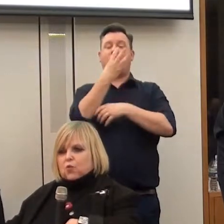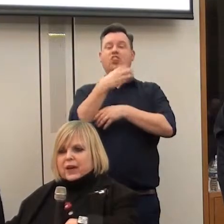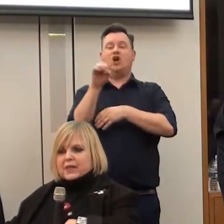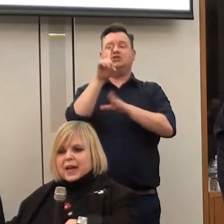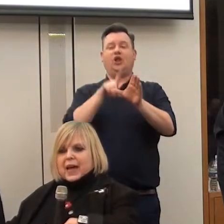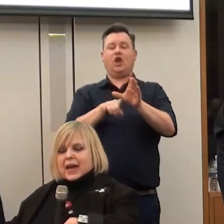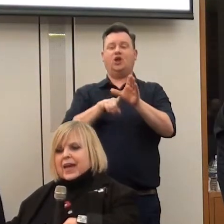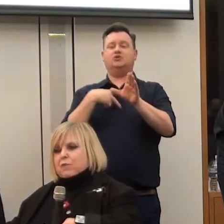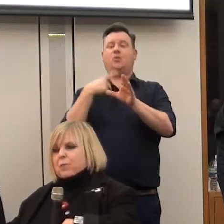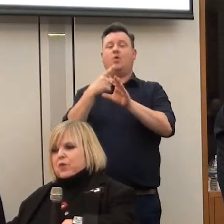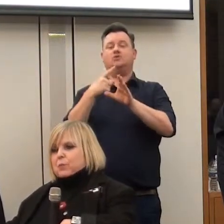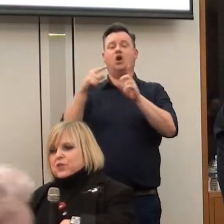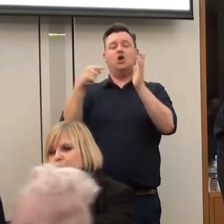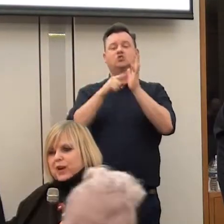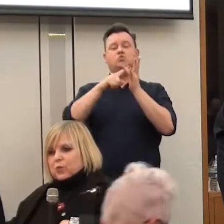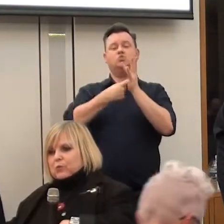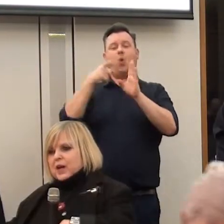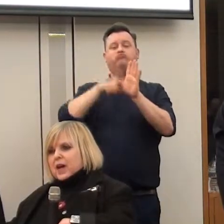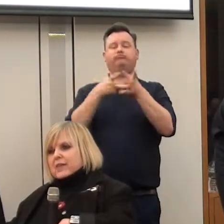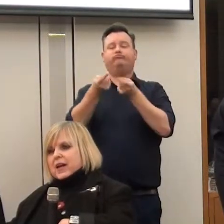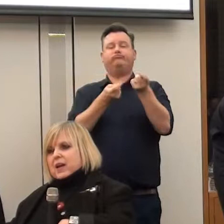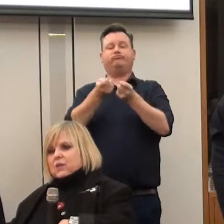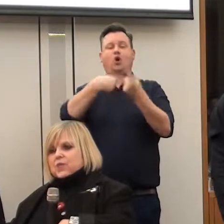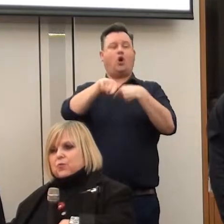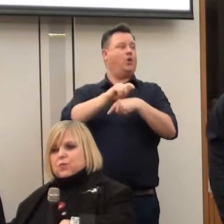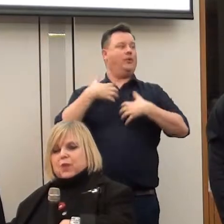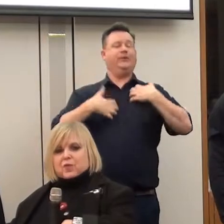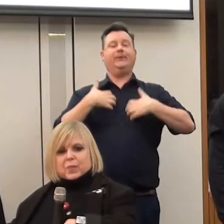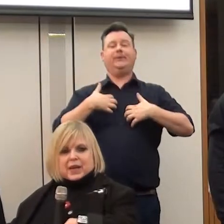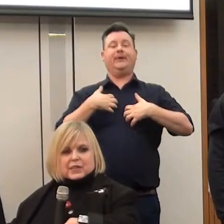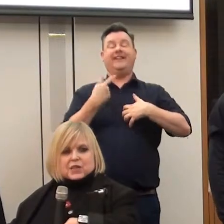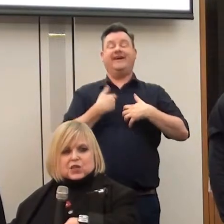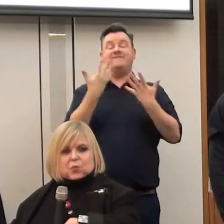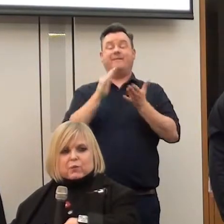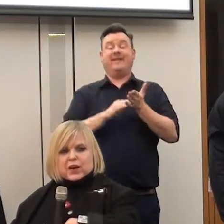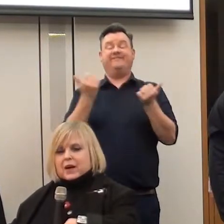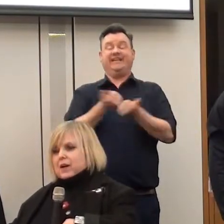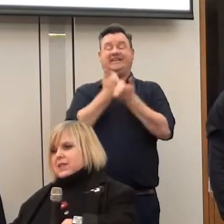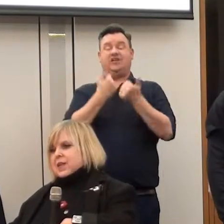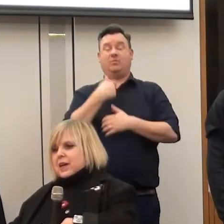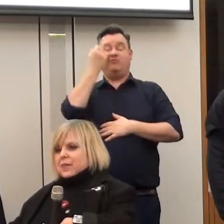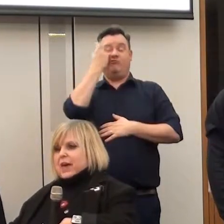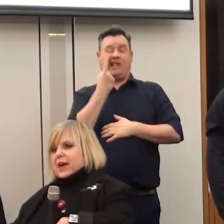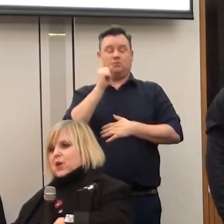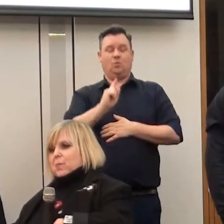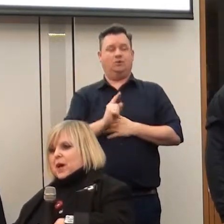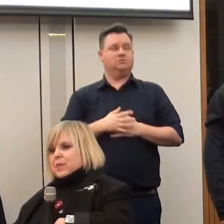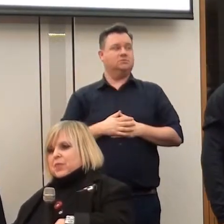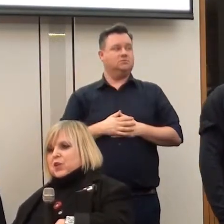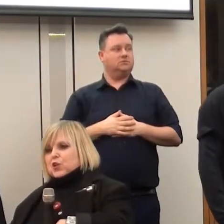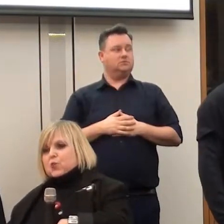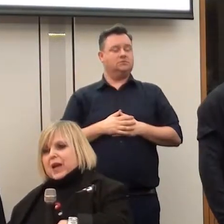of Tories. And everybody was thrilled. And that lasted all of five minutes until we realised that